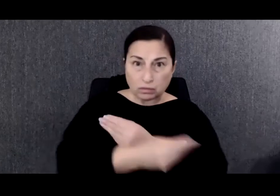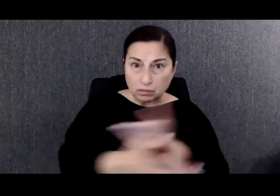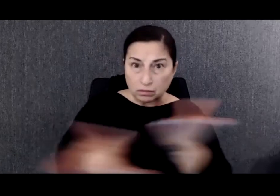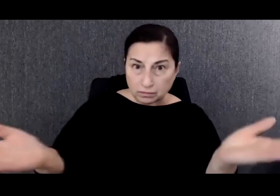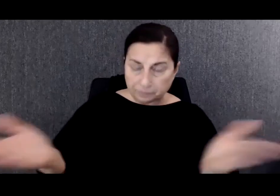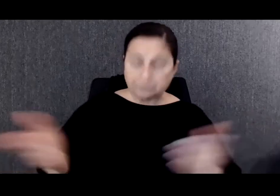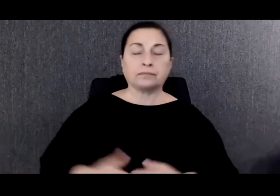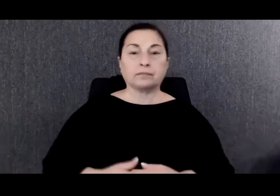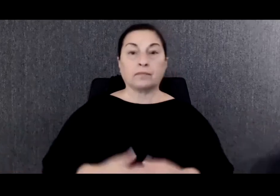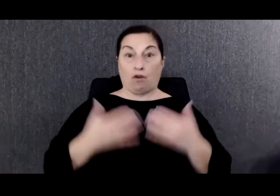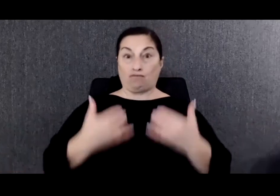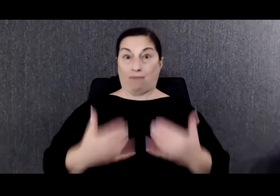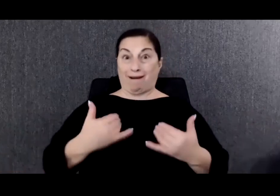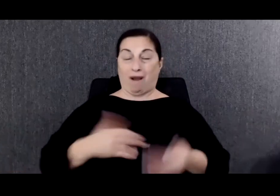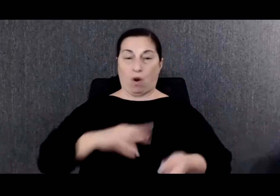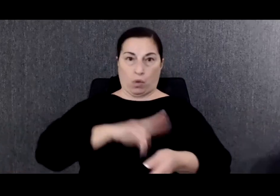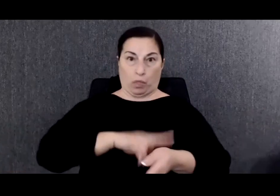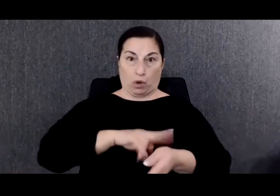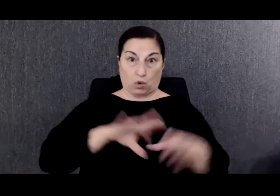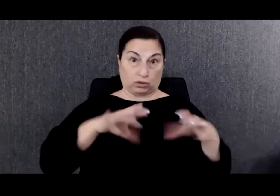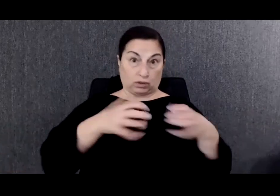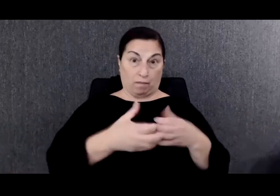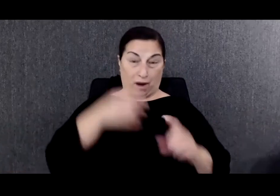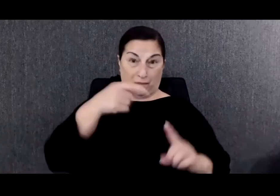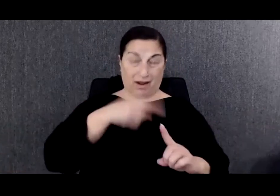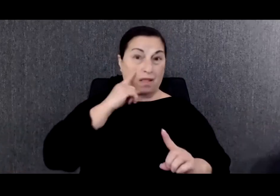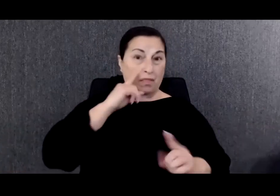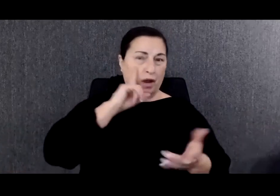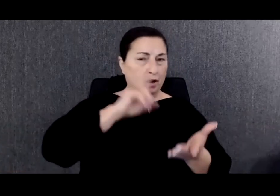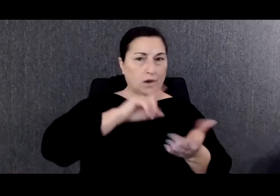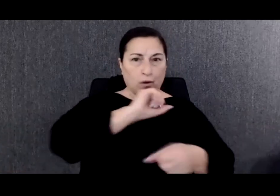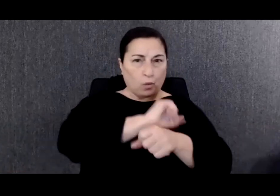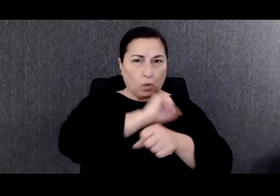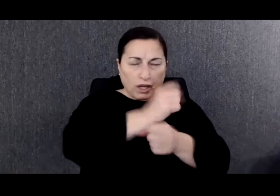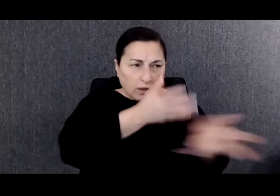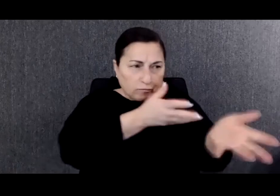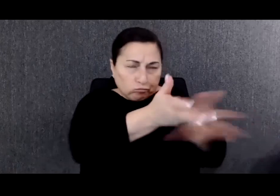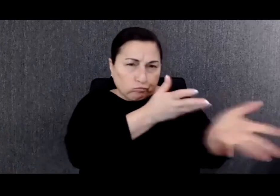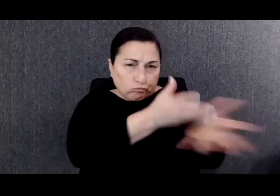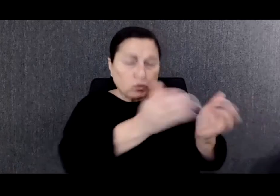is working hard with CPNRI